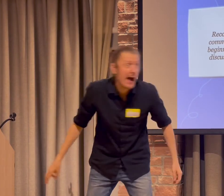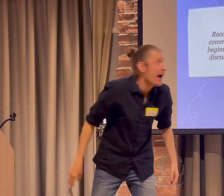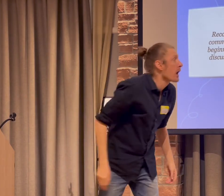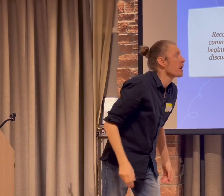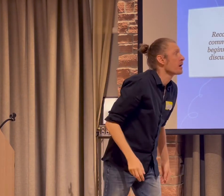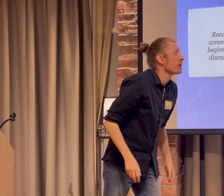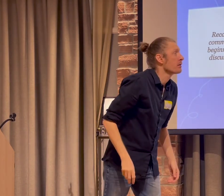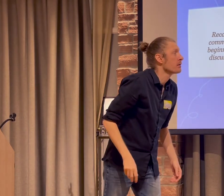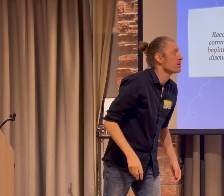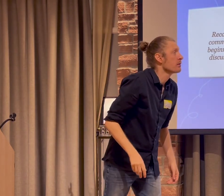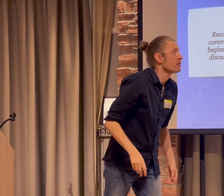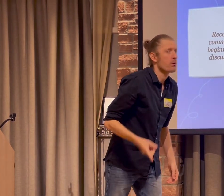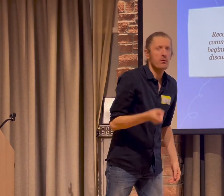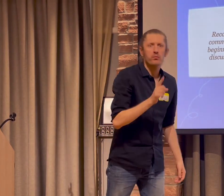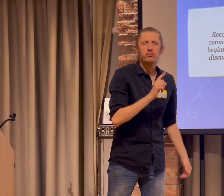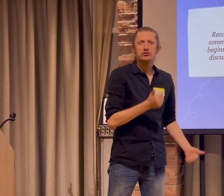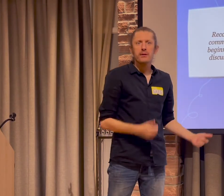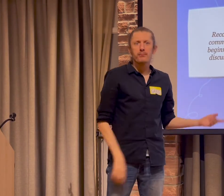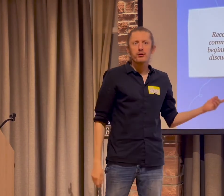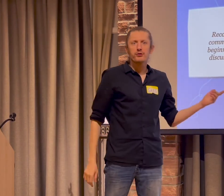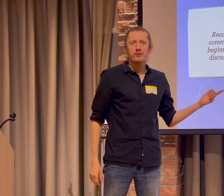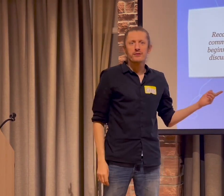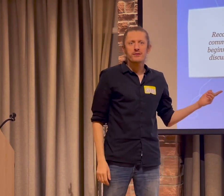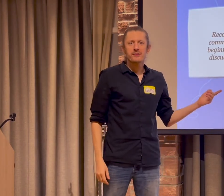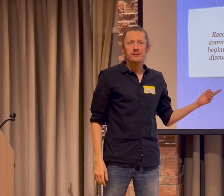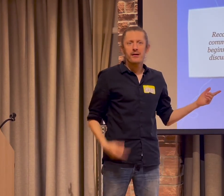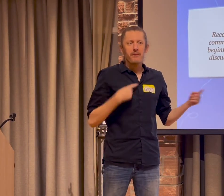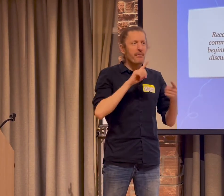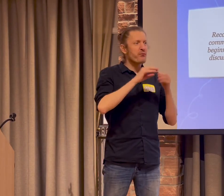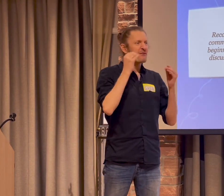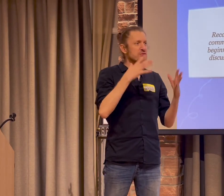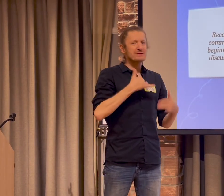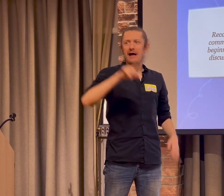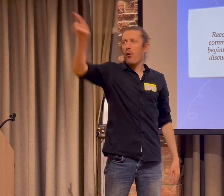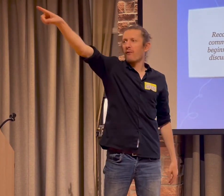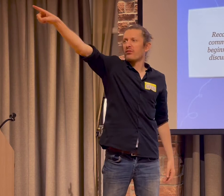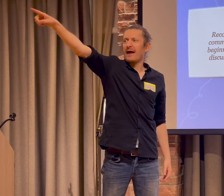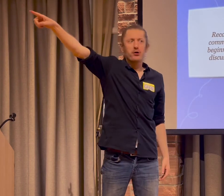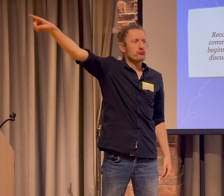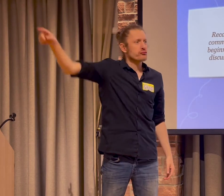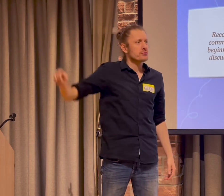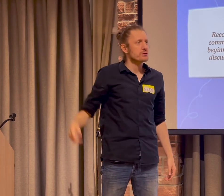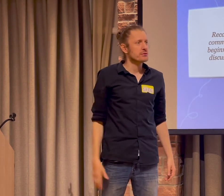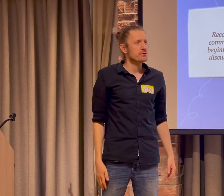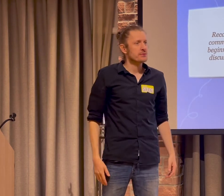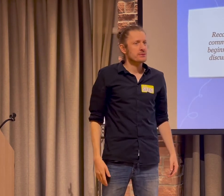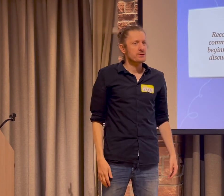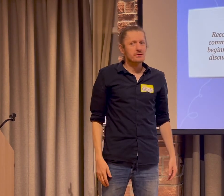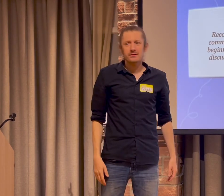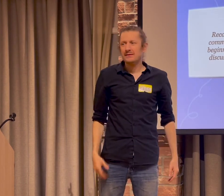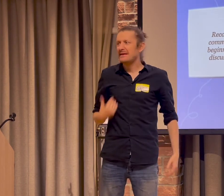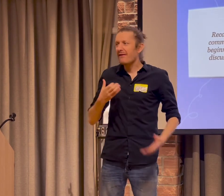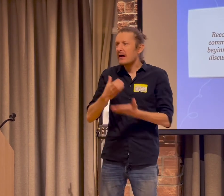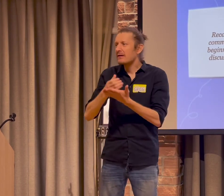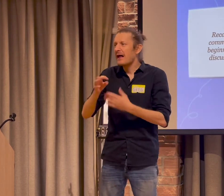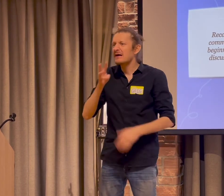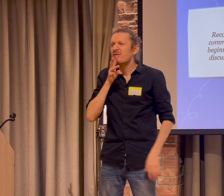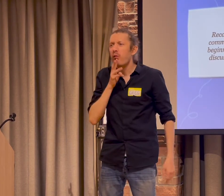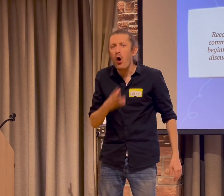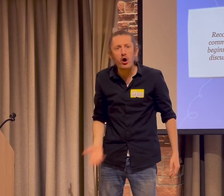And then I'm reading the captions and it says, put this number here. And I look up and he's not pointing at it anymore. My professor is now over on the other